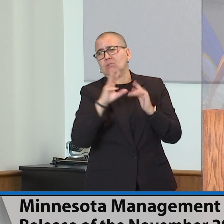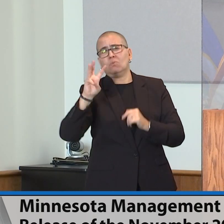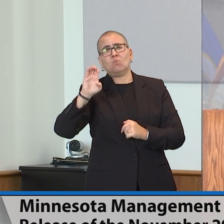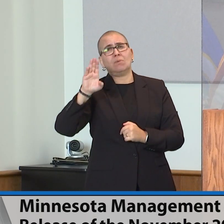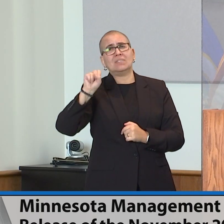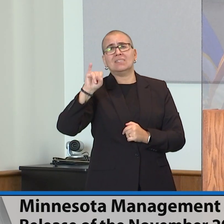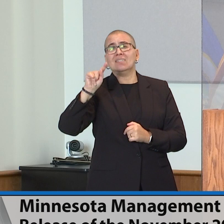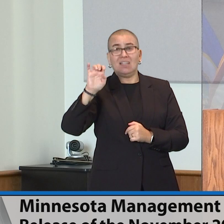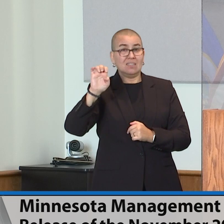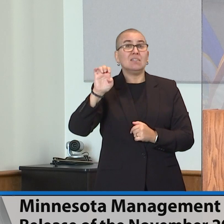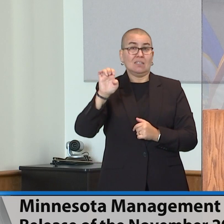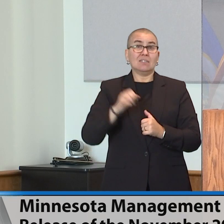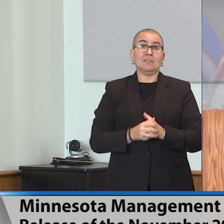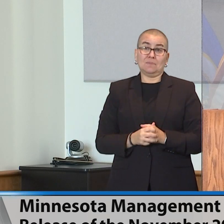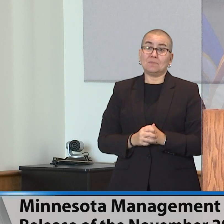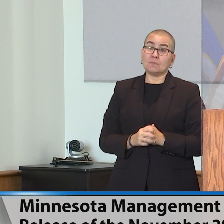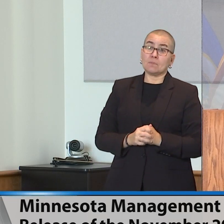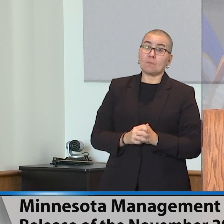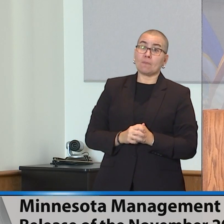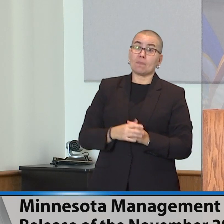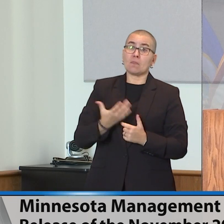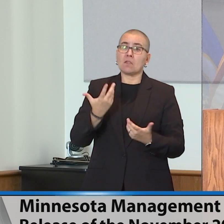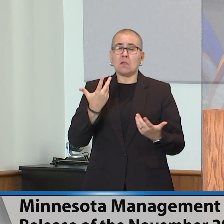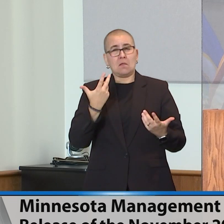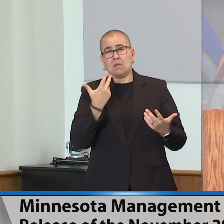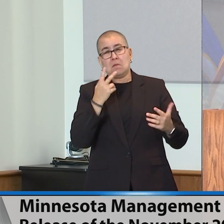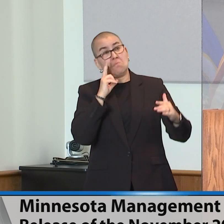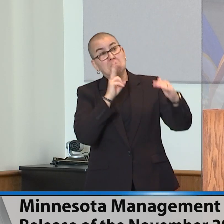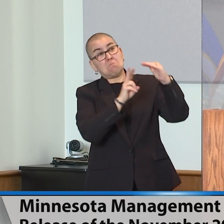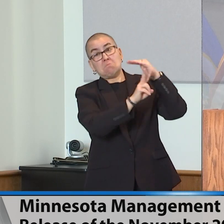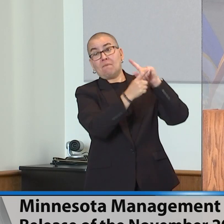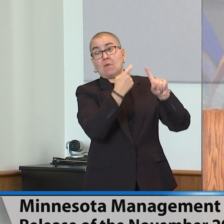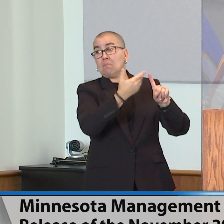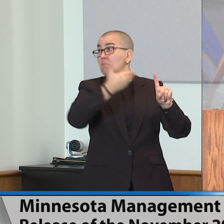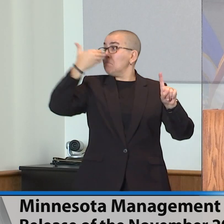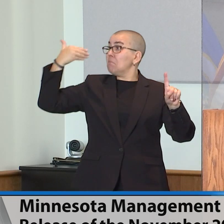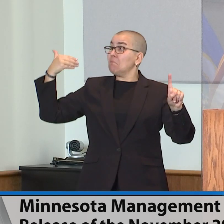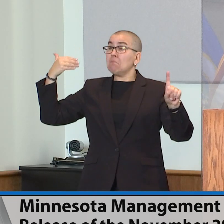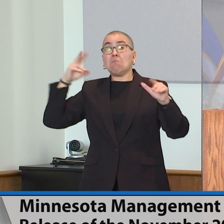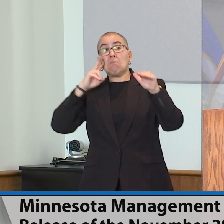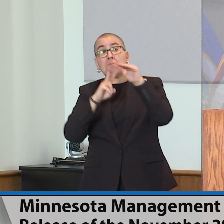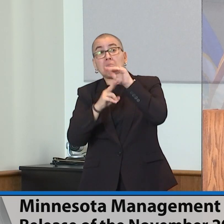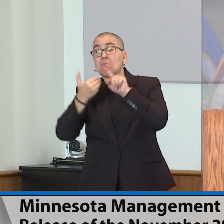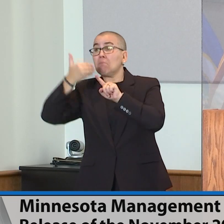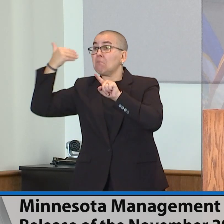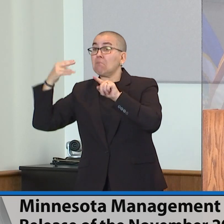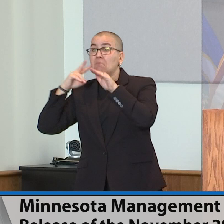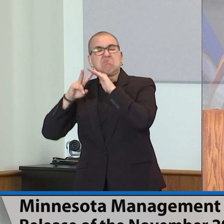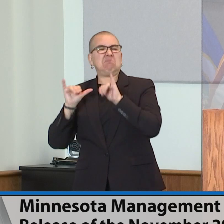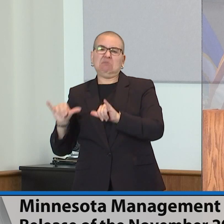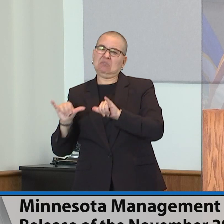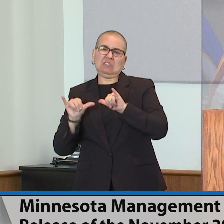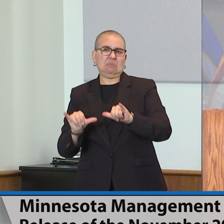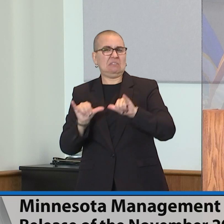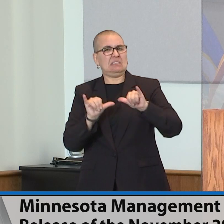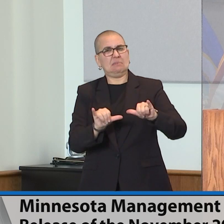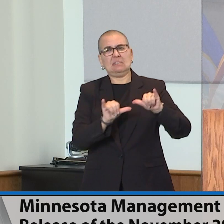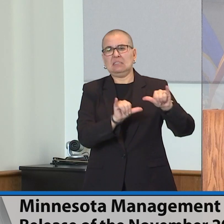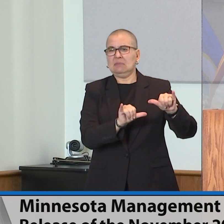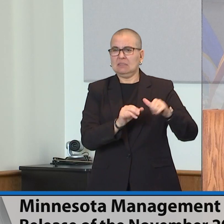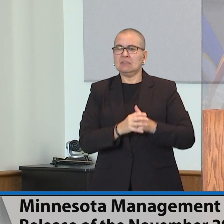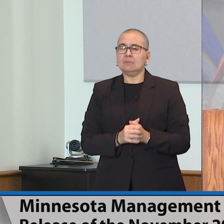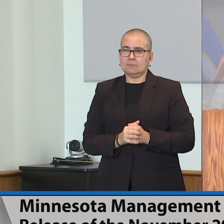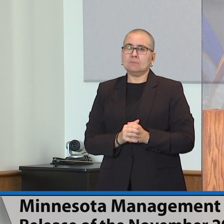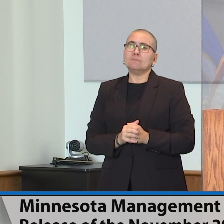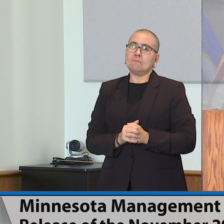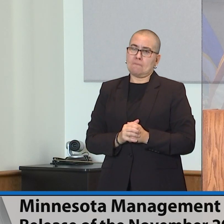The outlook is pretty much unchanged from previous forecasts to total debt capacity is guided by three different guidelines. If you were to